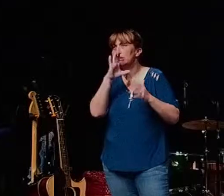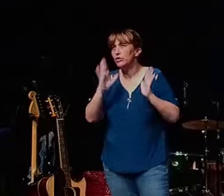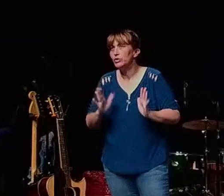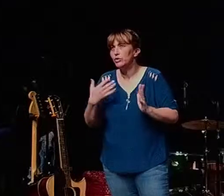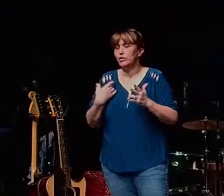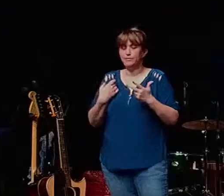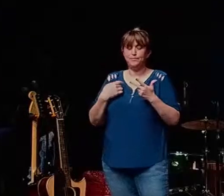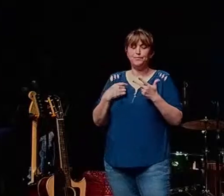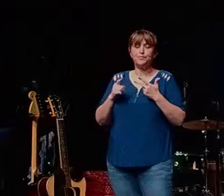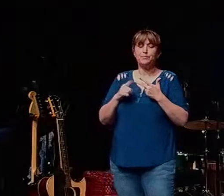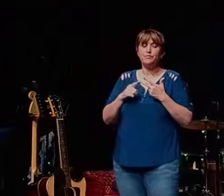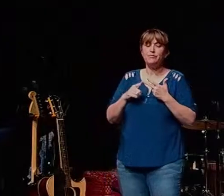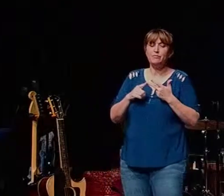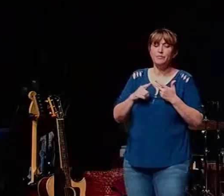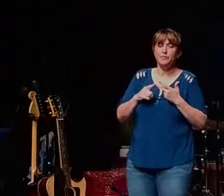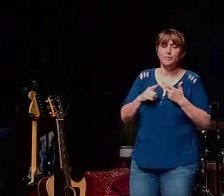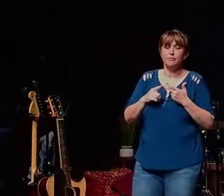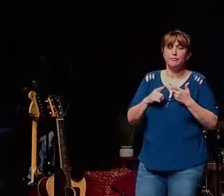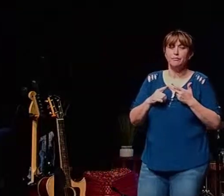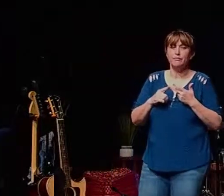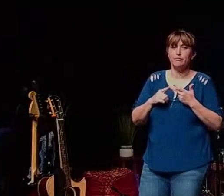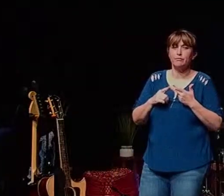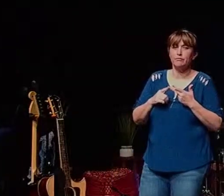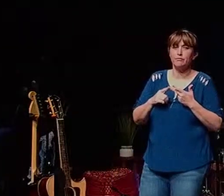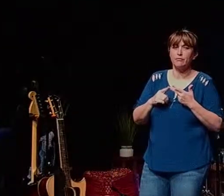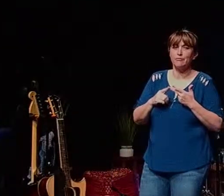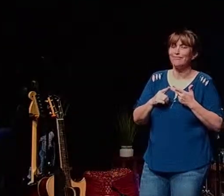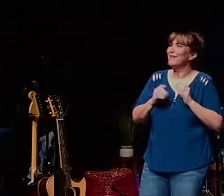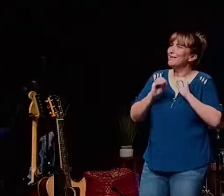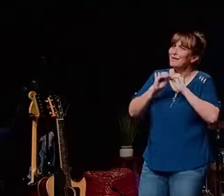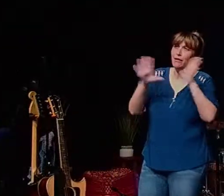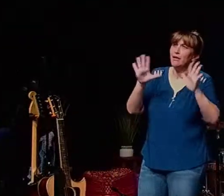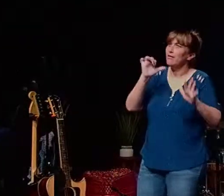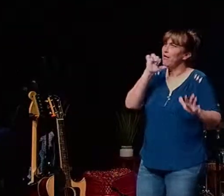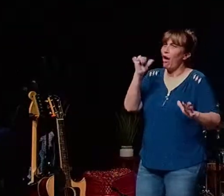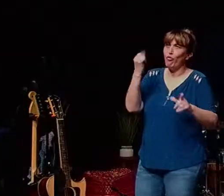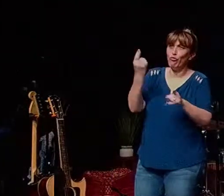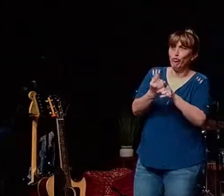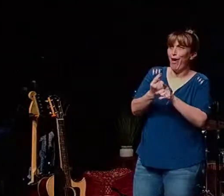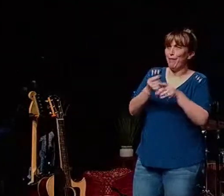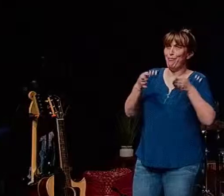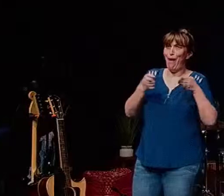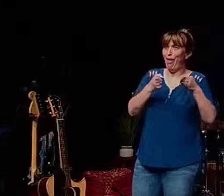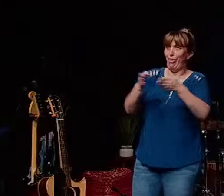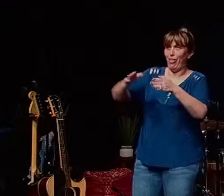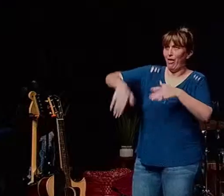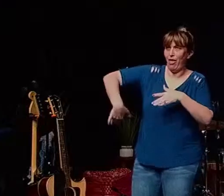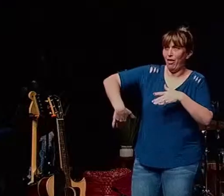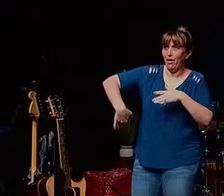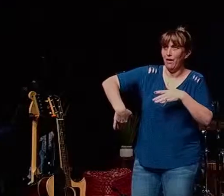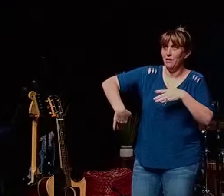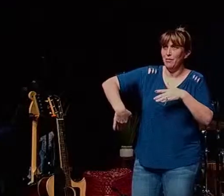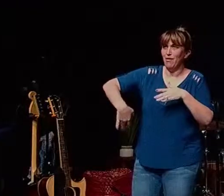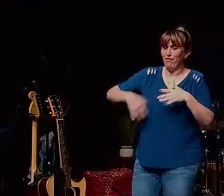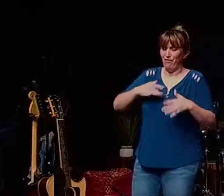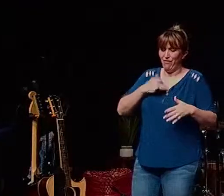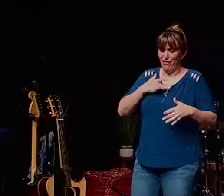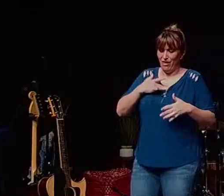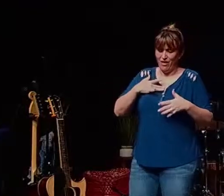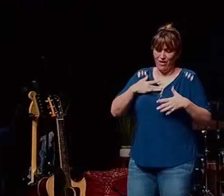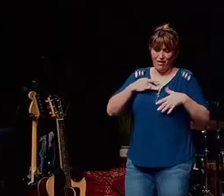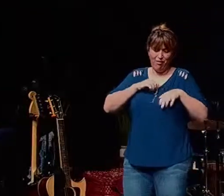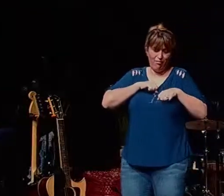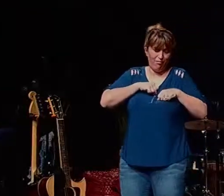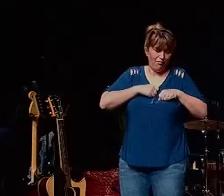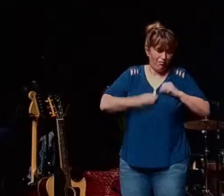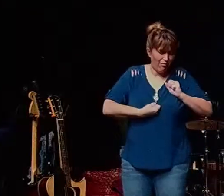is the one who has clearly he's not on the right path and just is feeling the pain